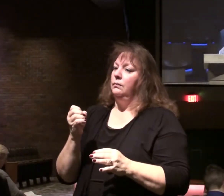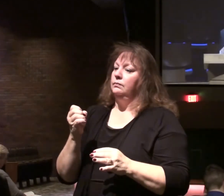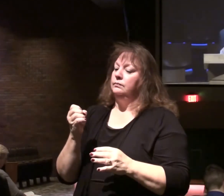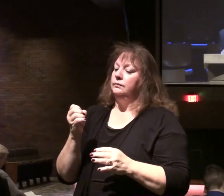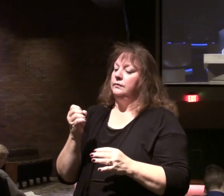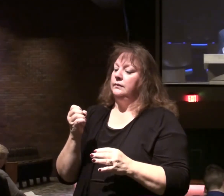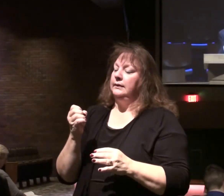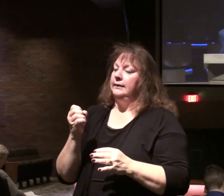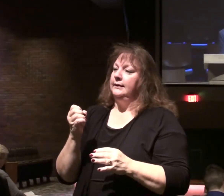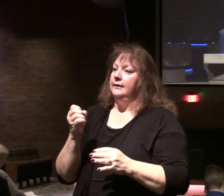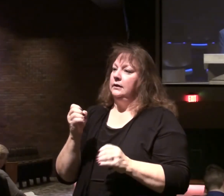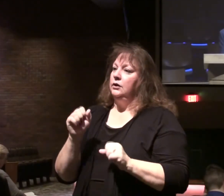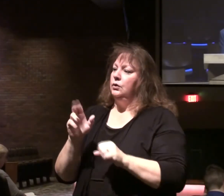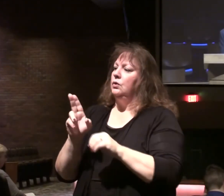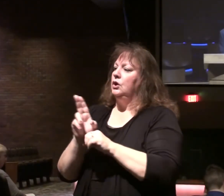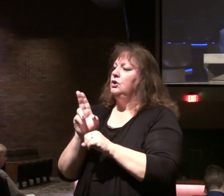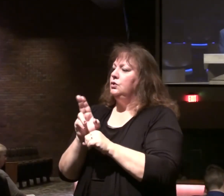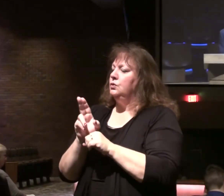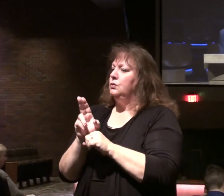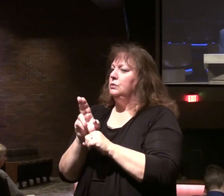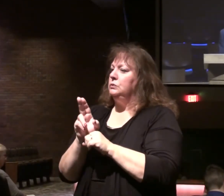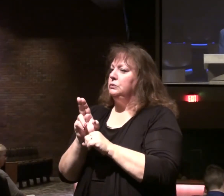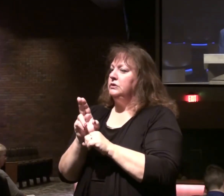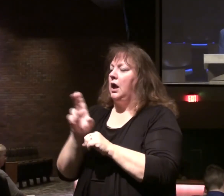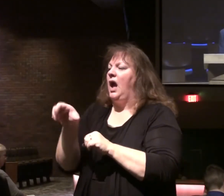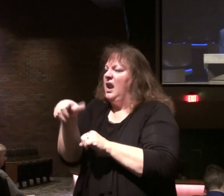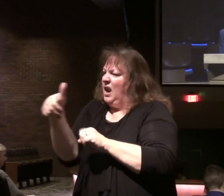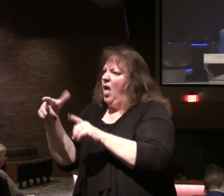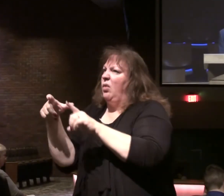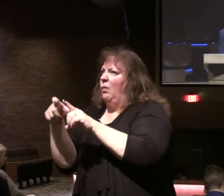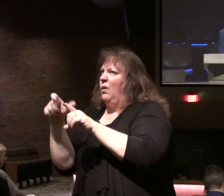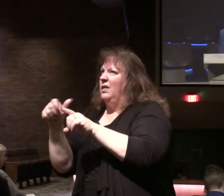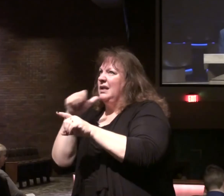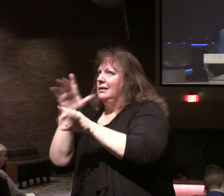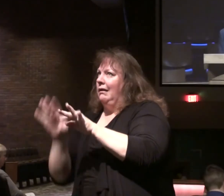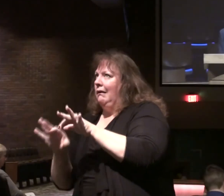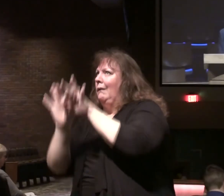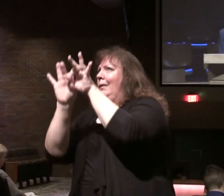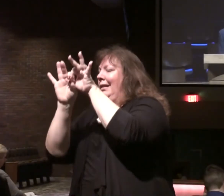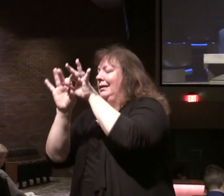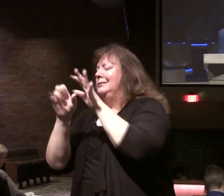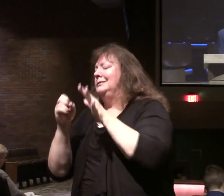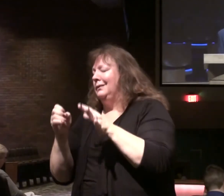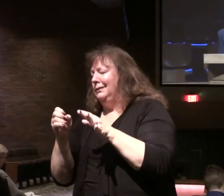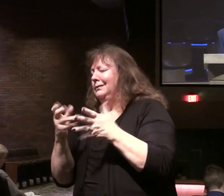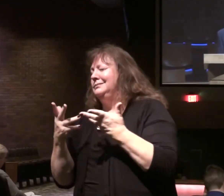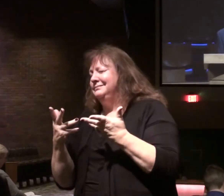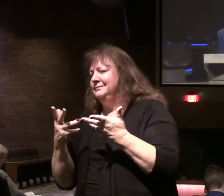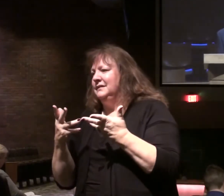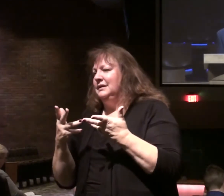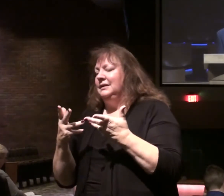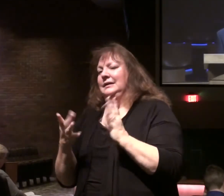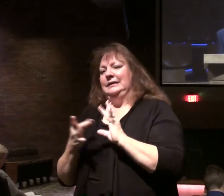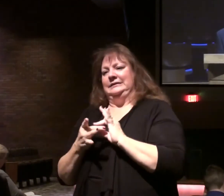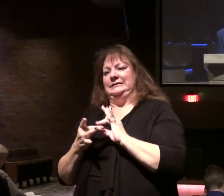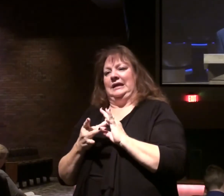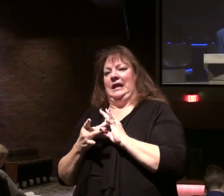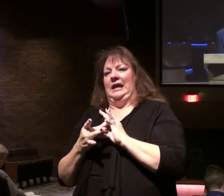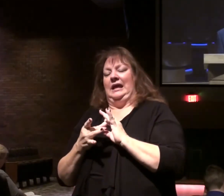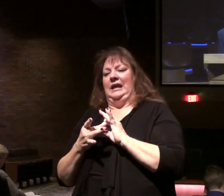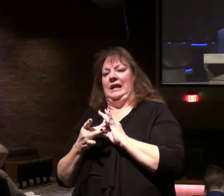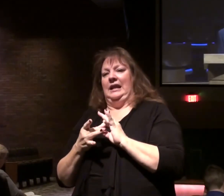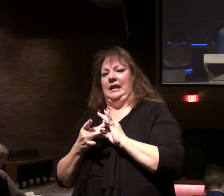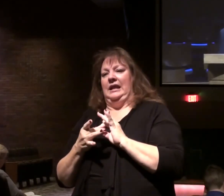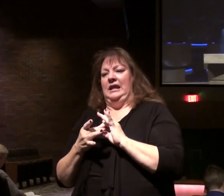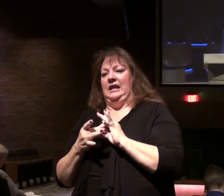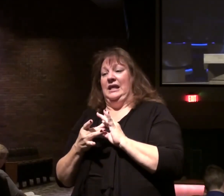wasn't denoting a close connection here. So it said, they'll tread underfoot